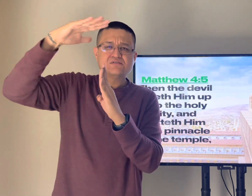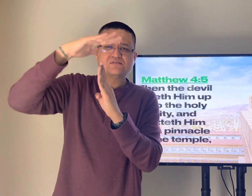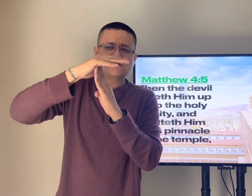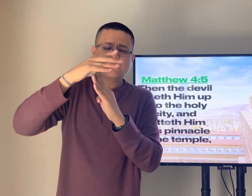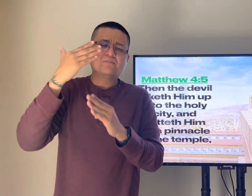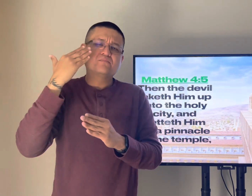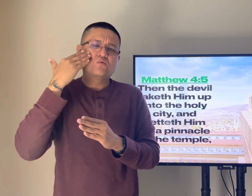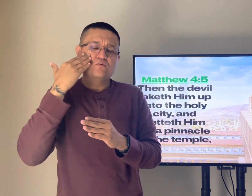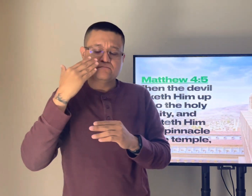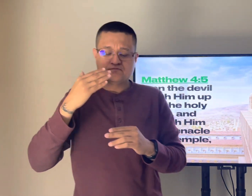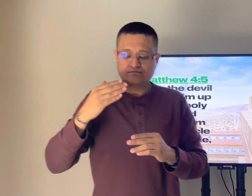me in the top